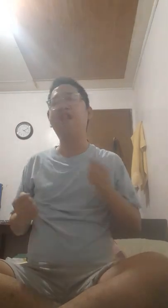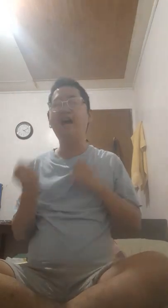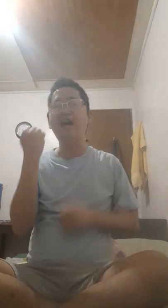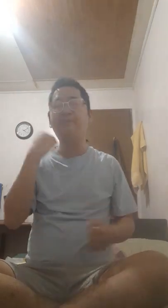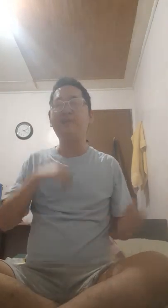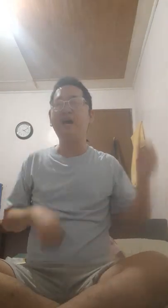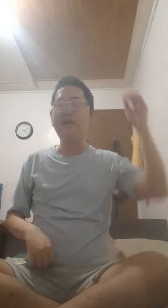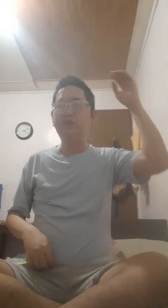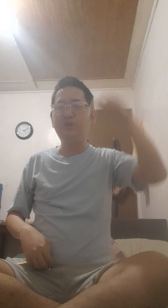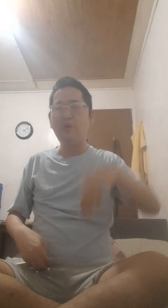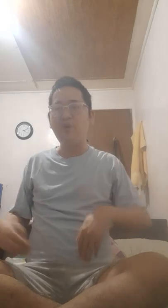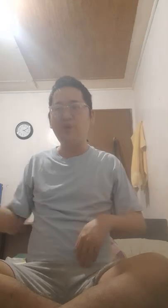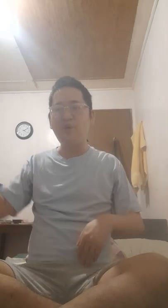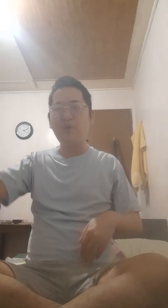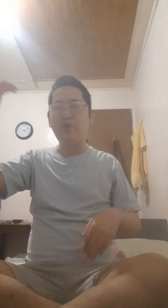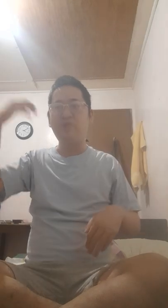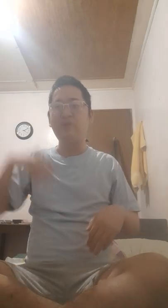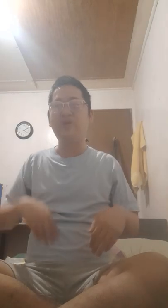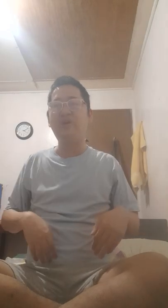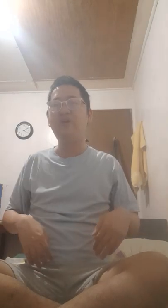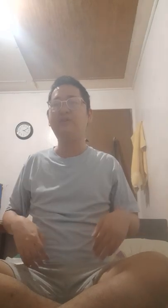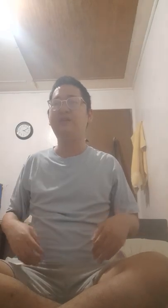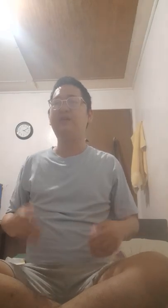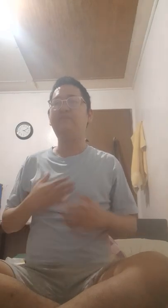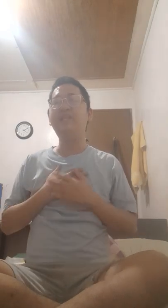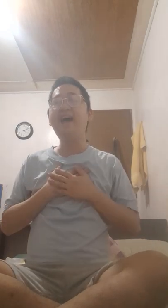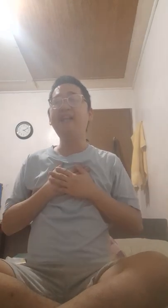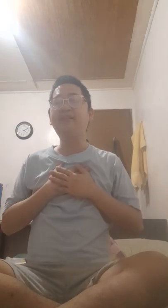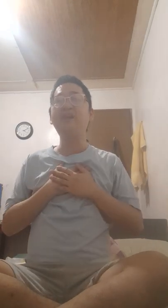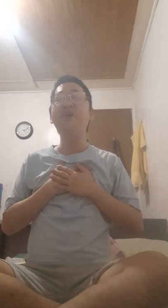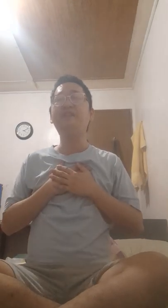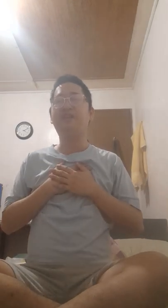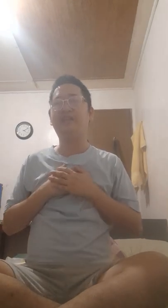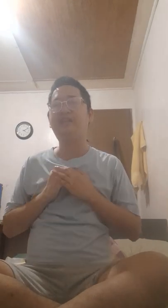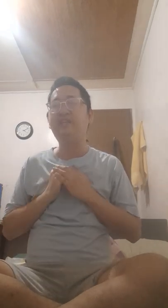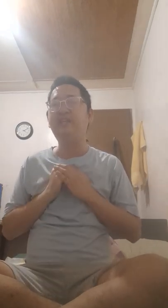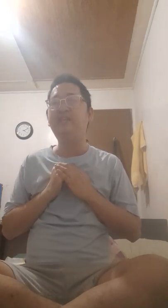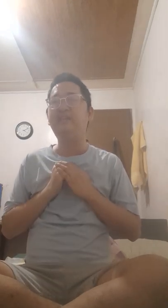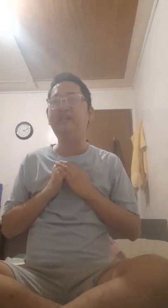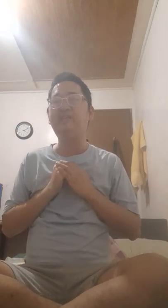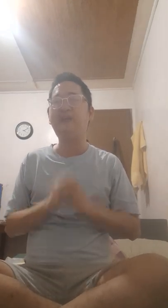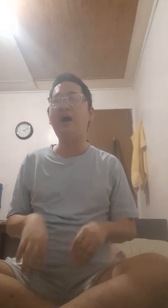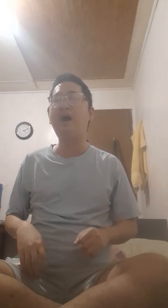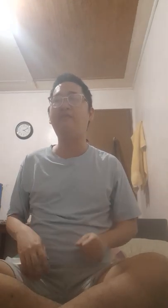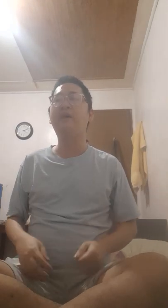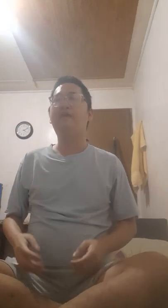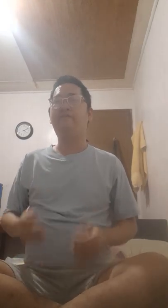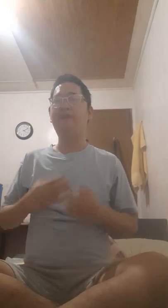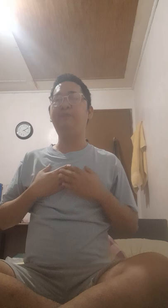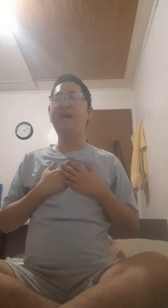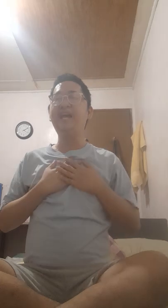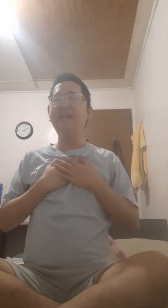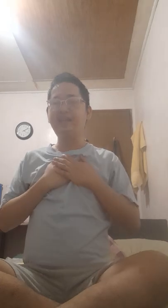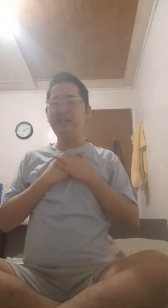like my yo-yo That clock in the dark What made it